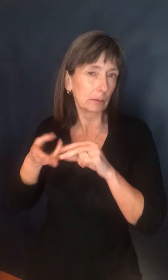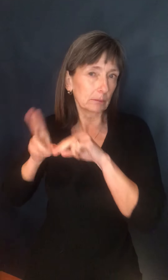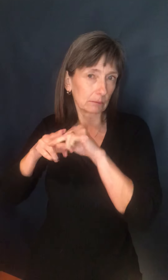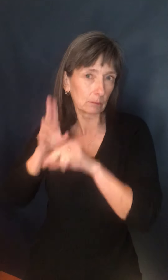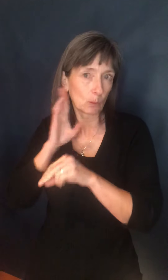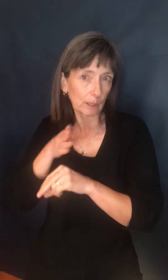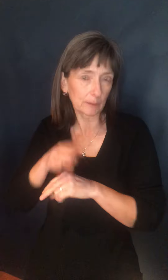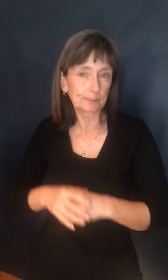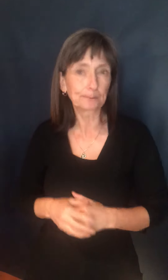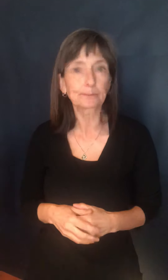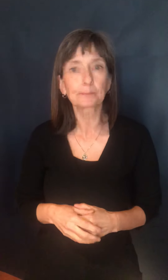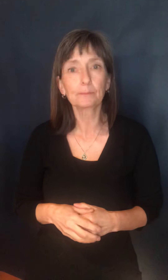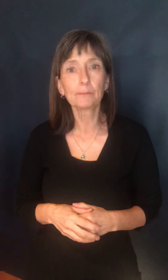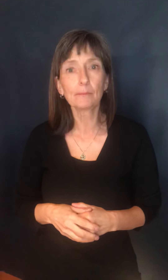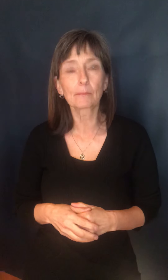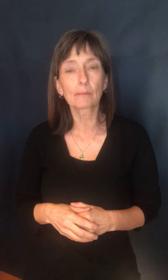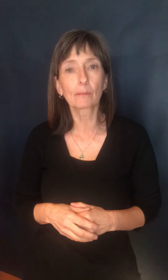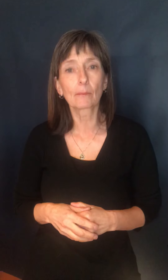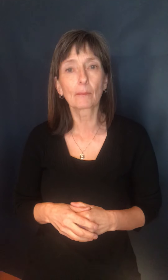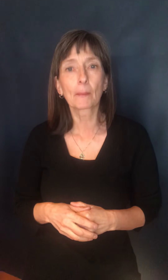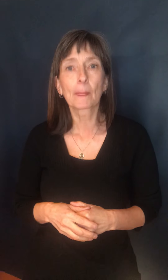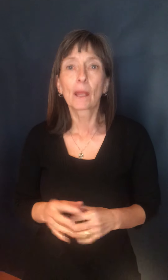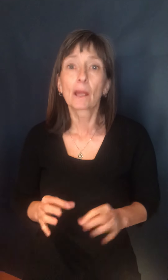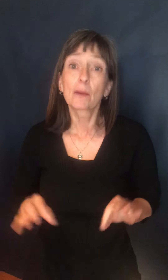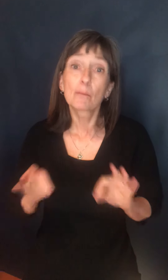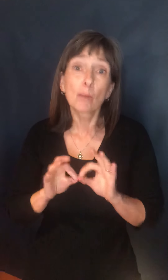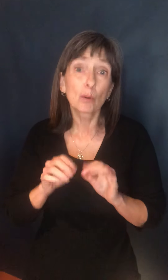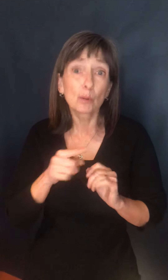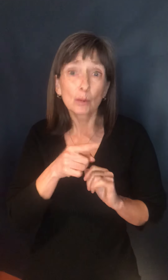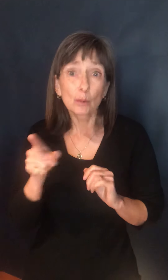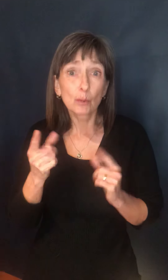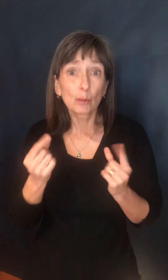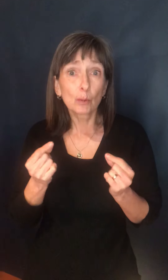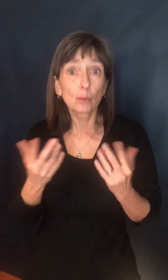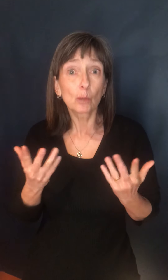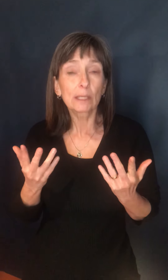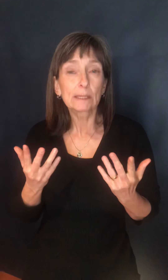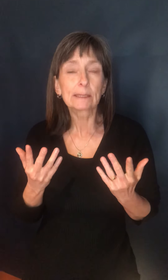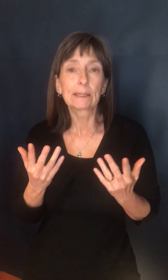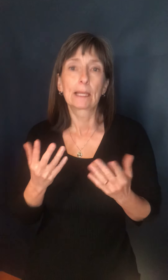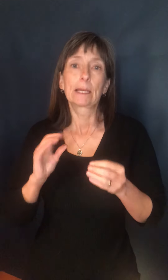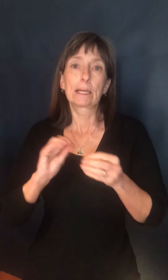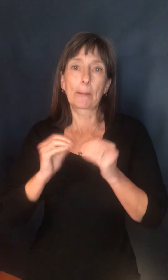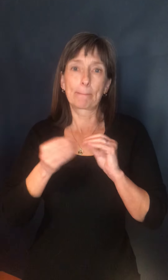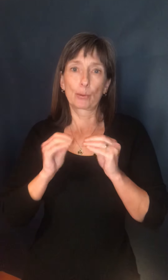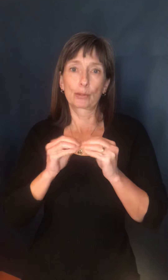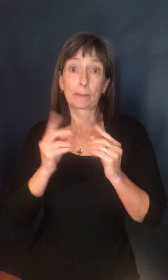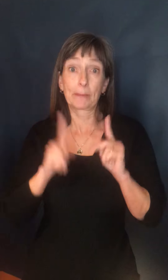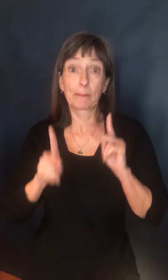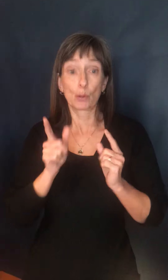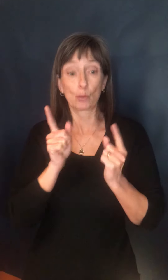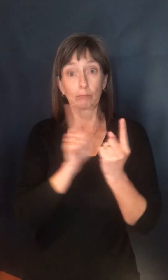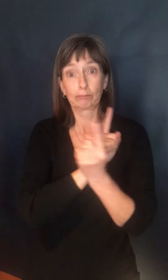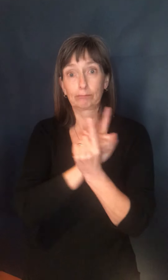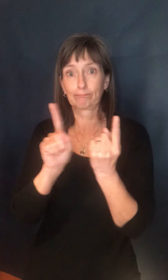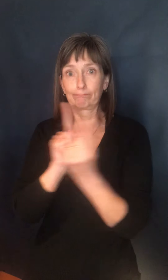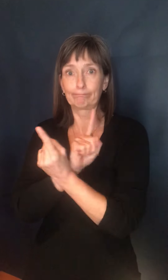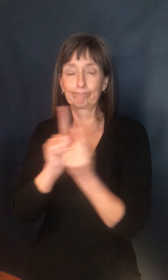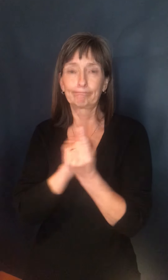The single most important thing that everyone can do right now is to keep your contacts low. In Level 2, we recommend a steady